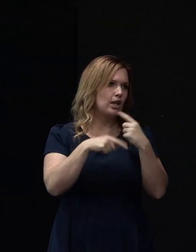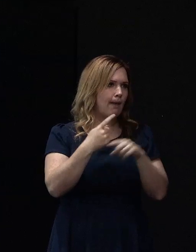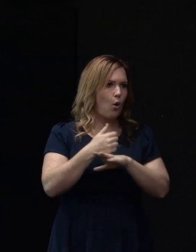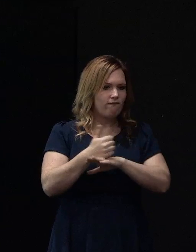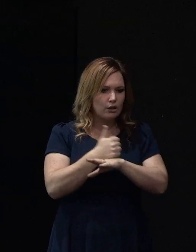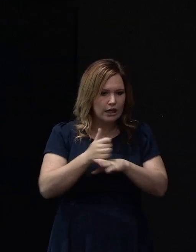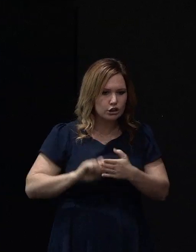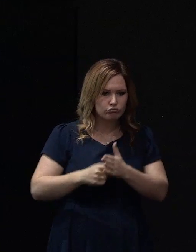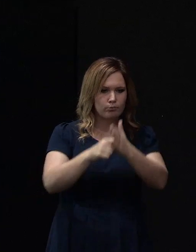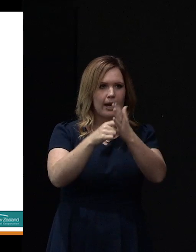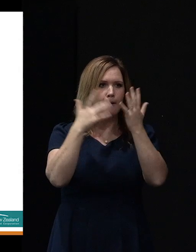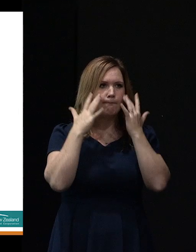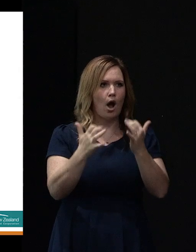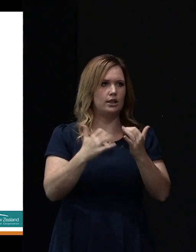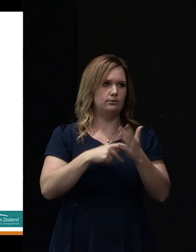programme.